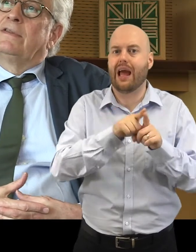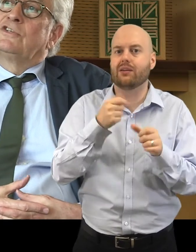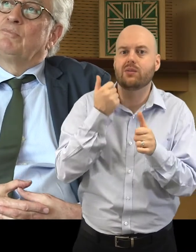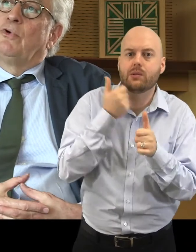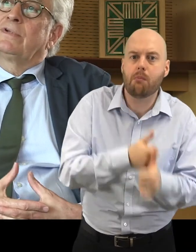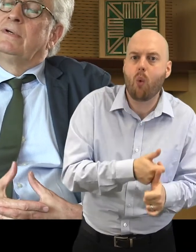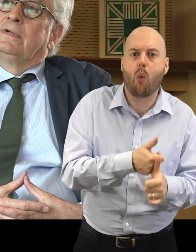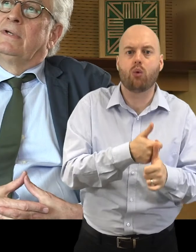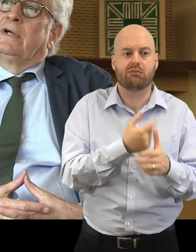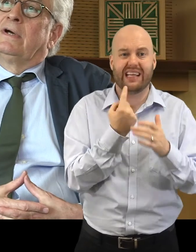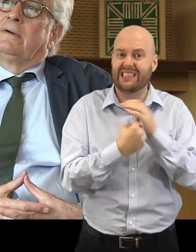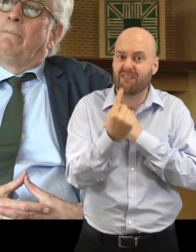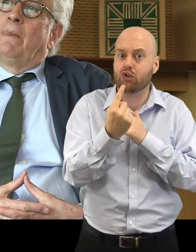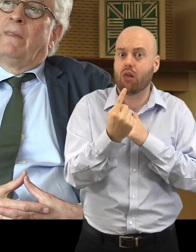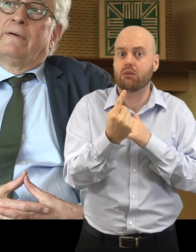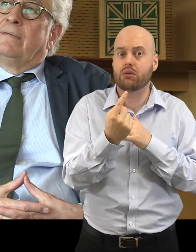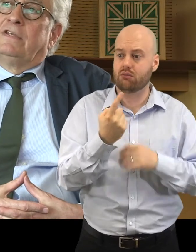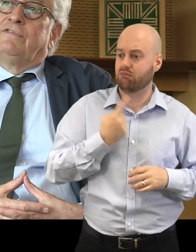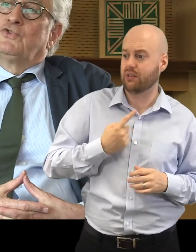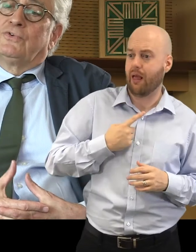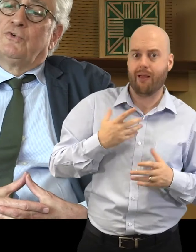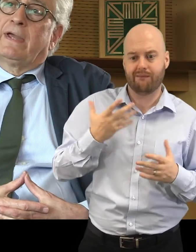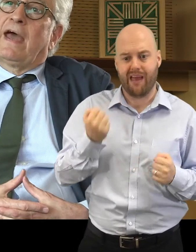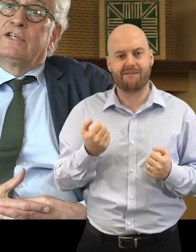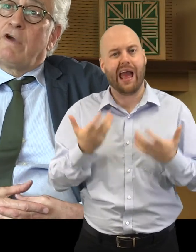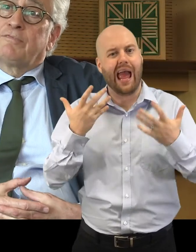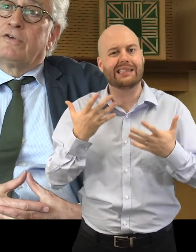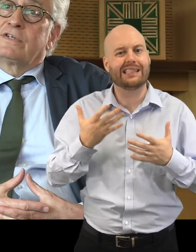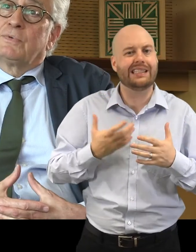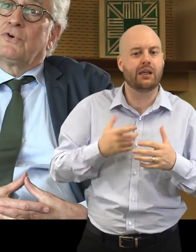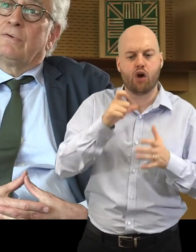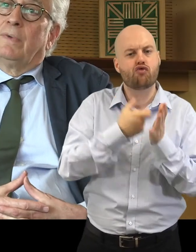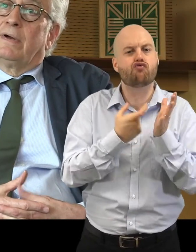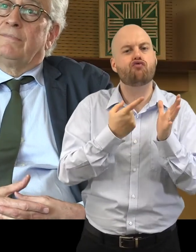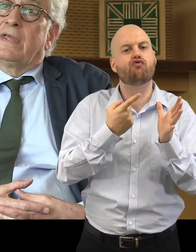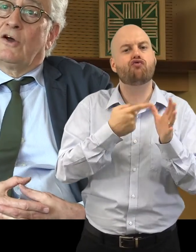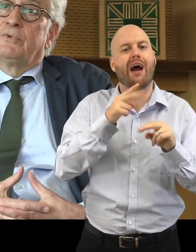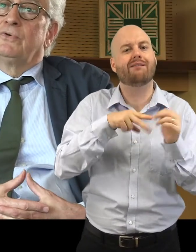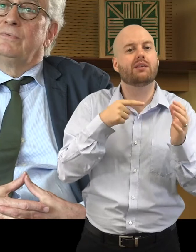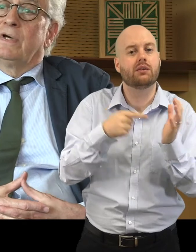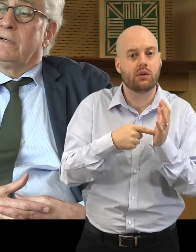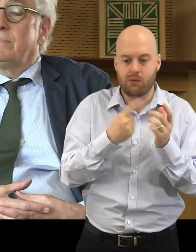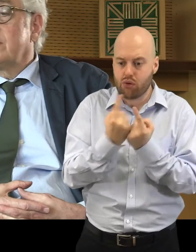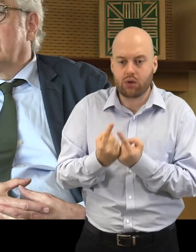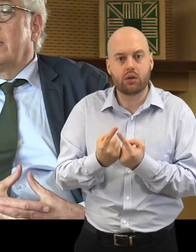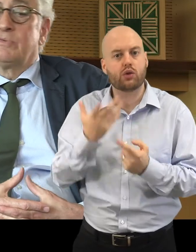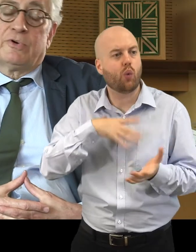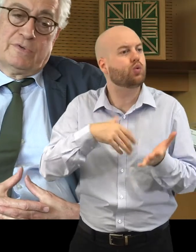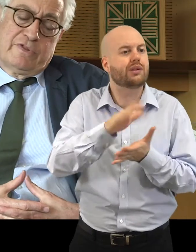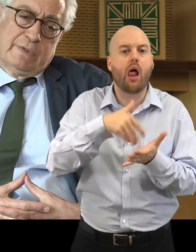they support individuals who make handicraft products, which they help to sell, export to other